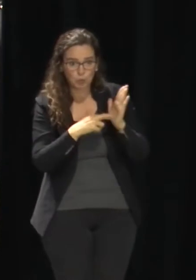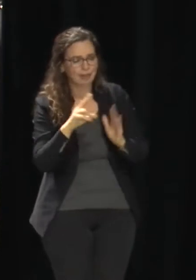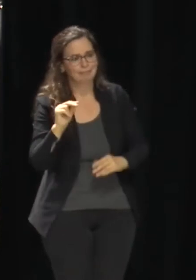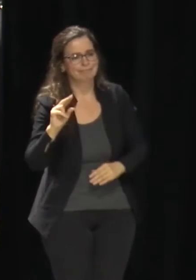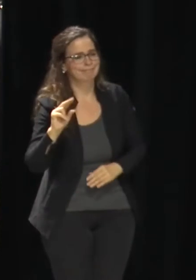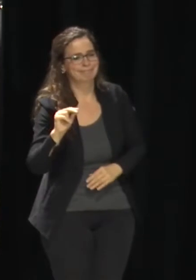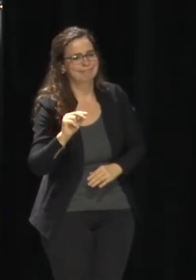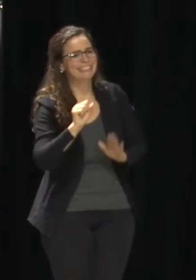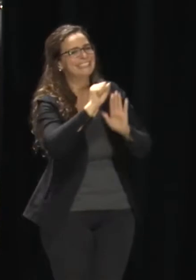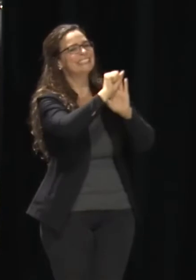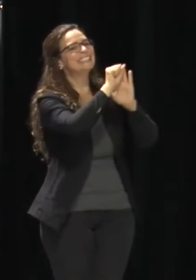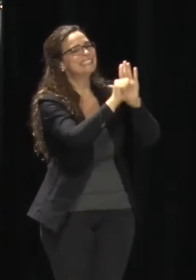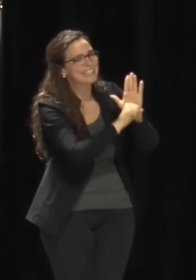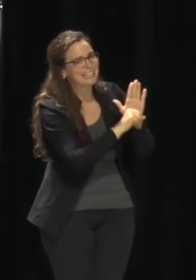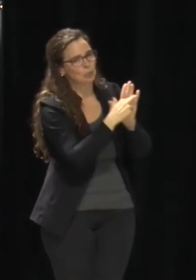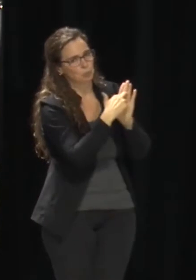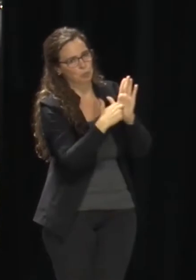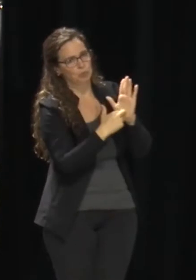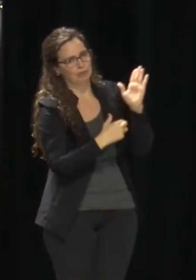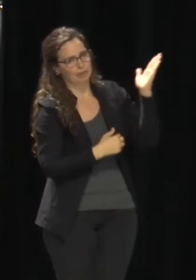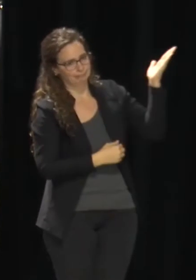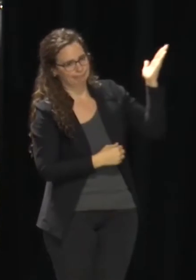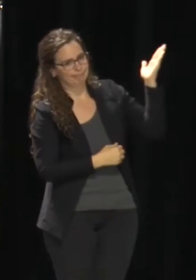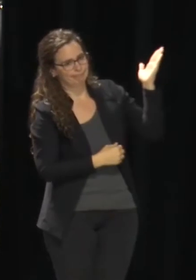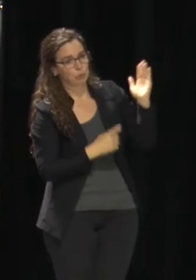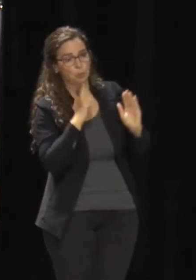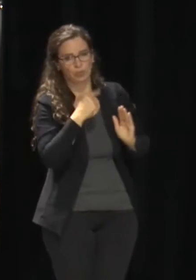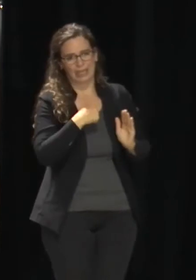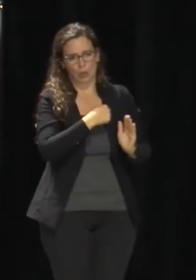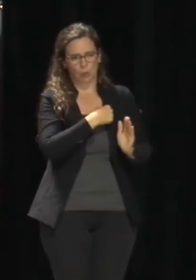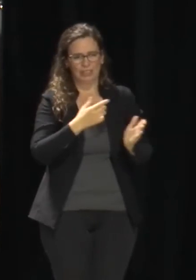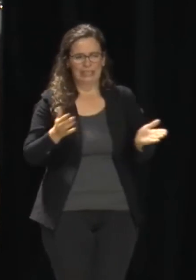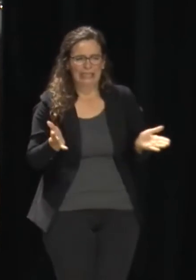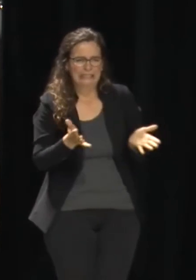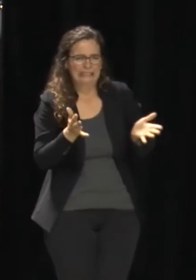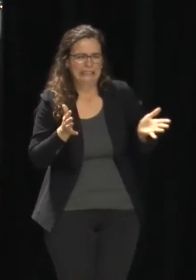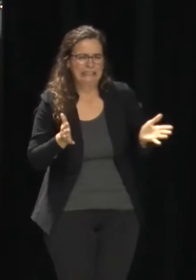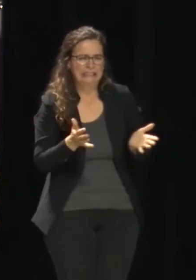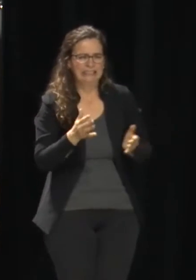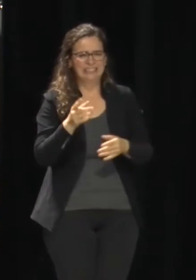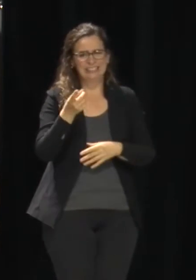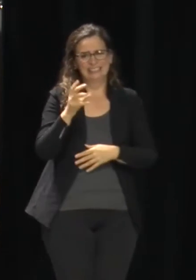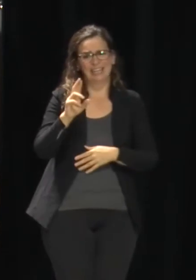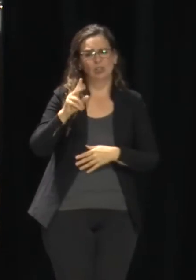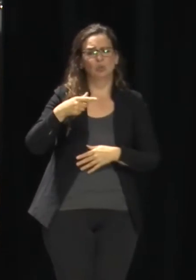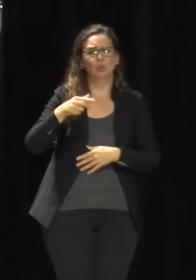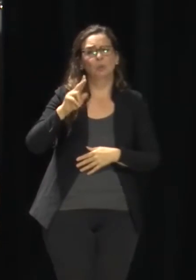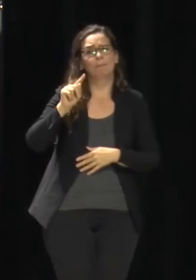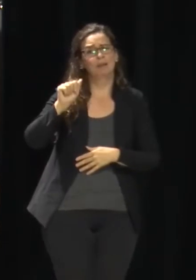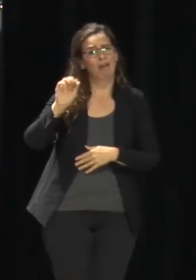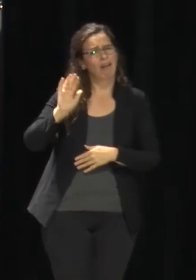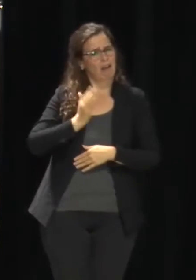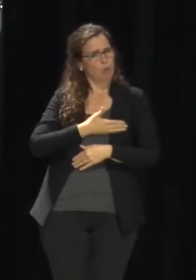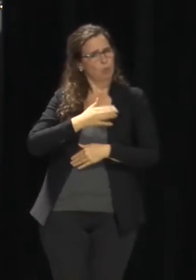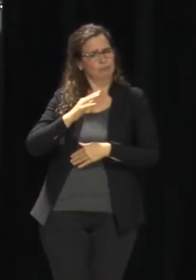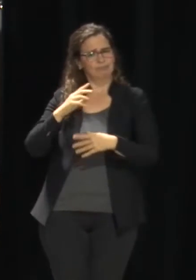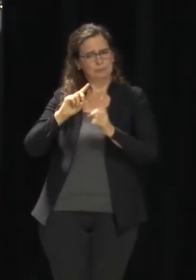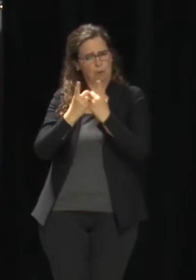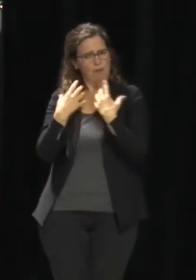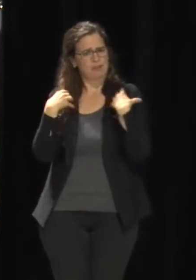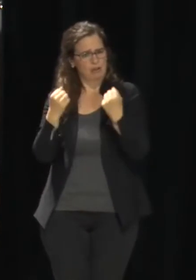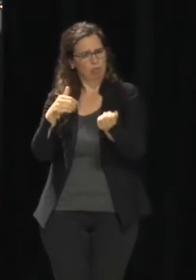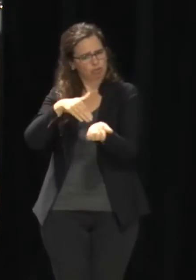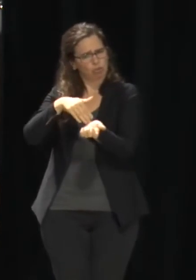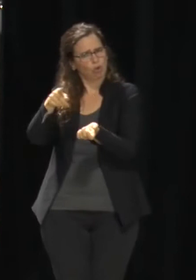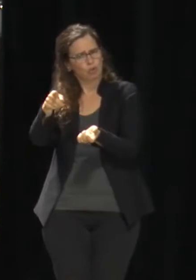and Dr. Gupta's been pushing with her peers – that it's an either or. If you go – if you have a child who's